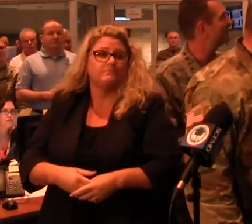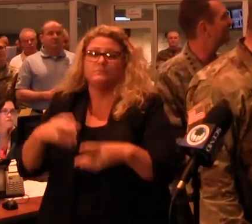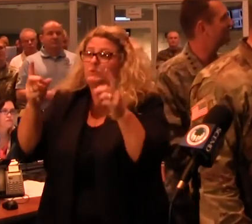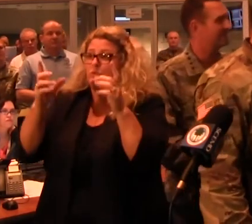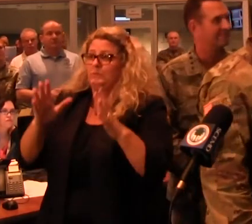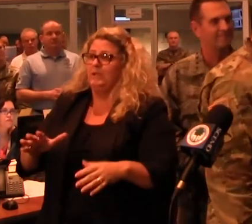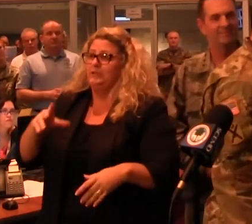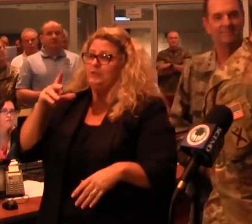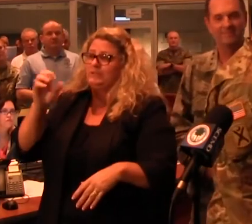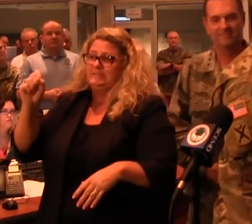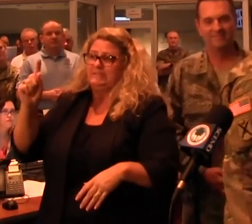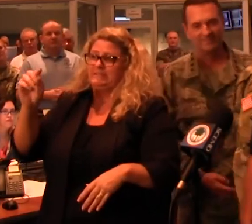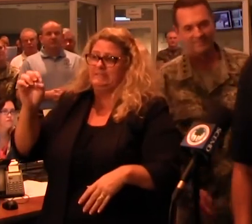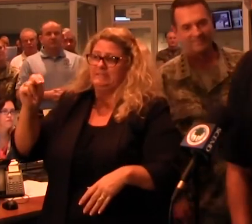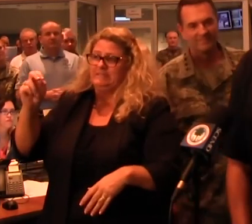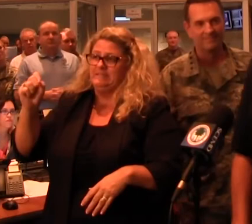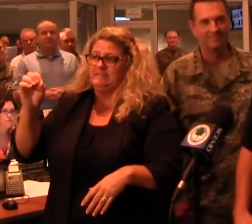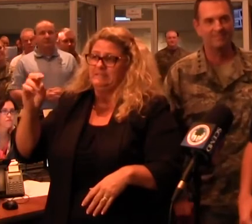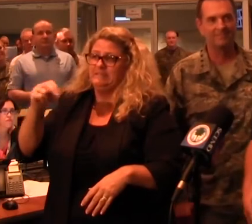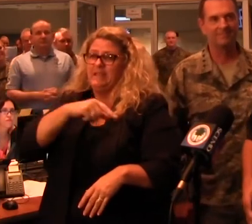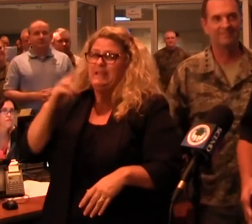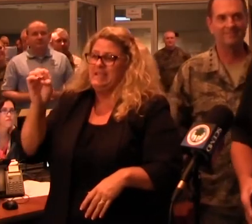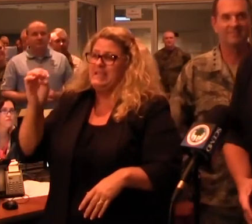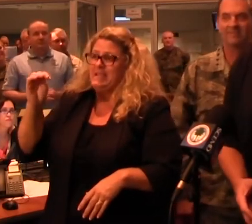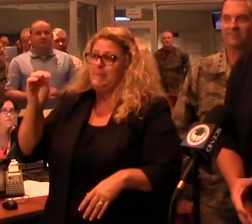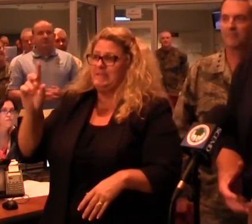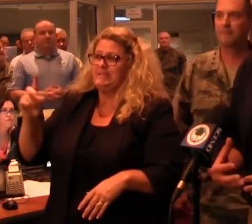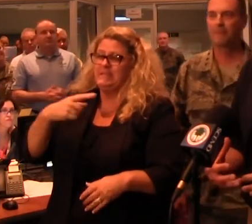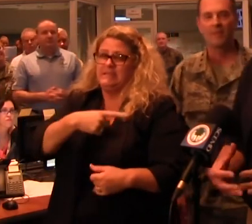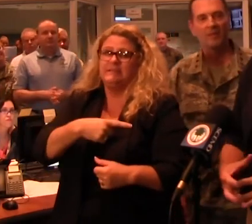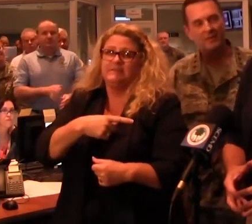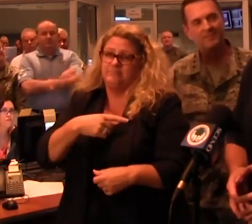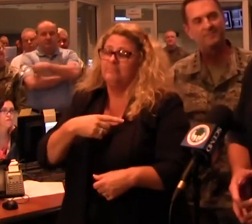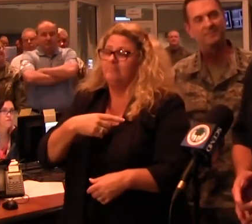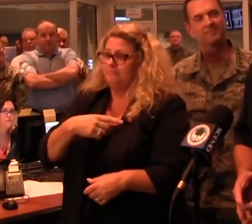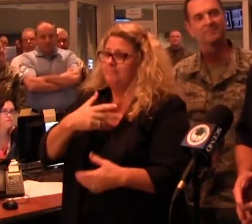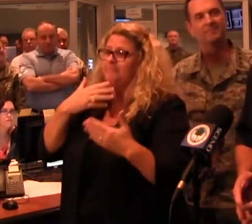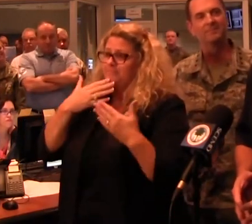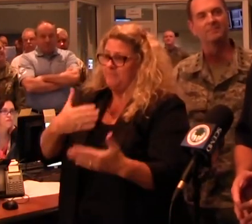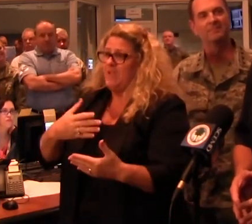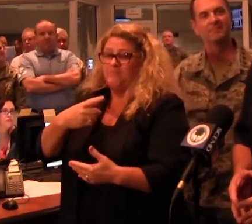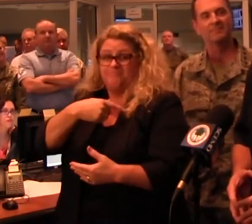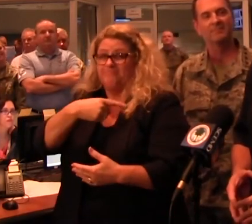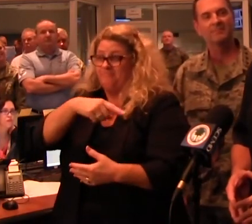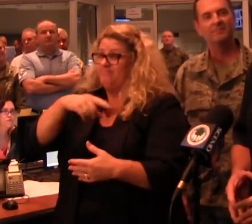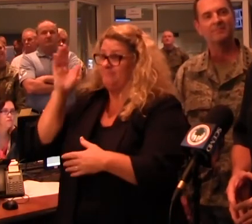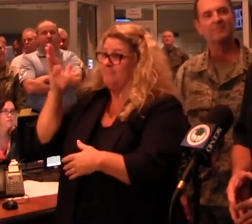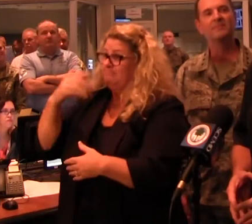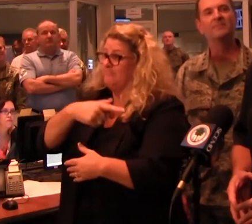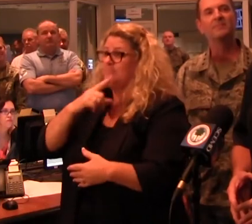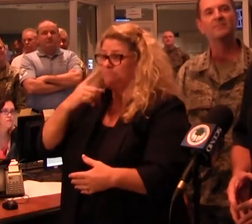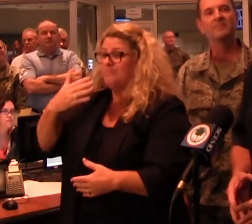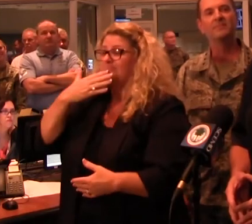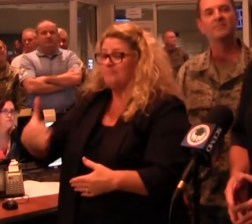Ken Stinson. Thank you, sir. Emergency Management Division. Director. As the other speakers have mentioned, we've got a wonderfully